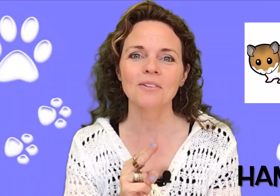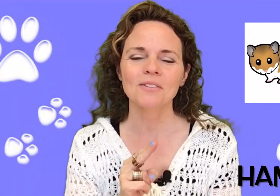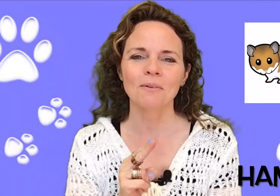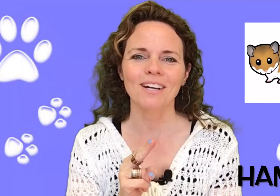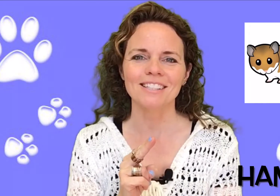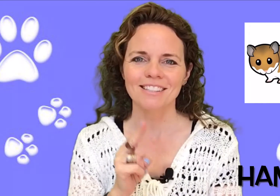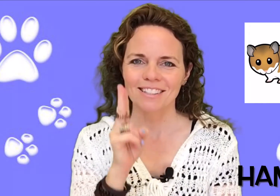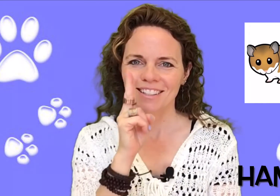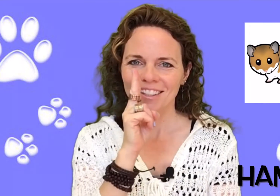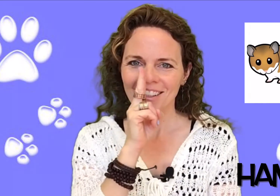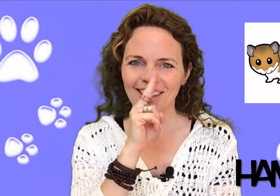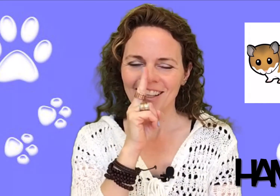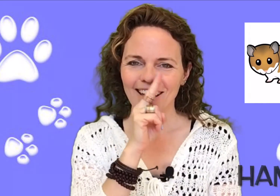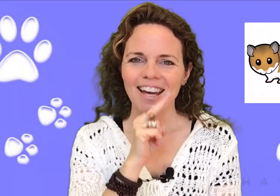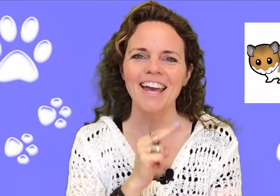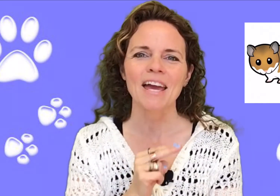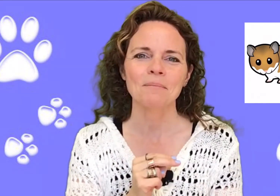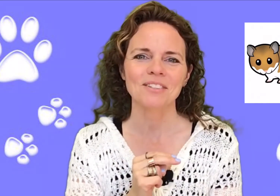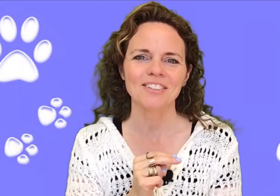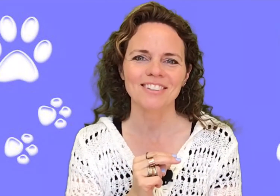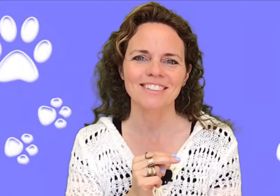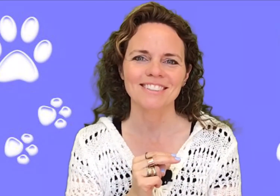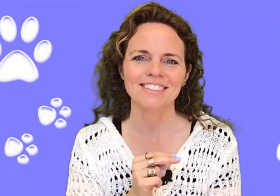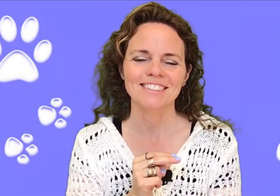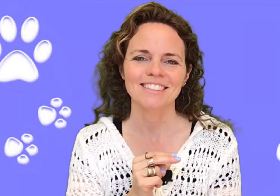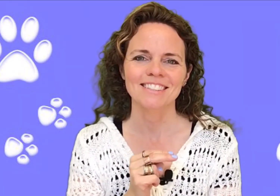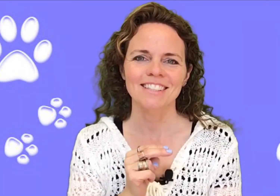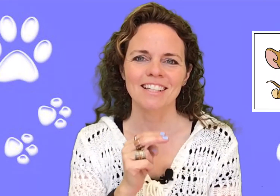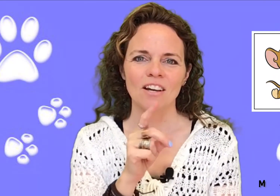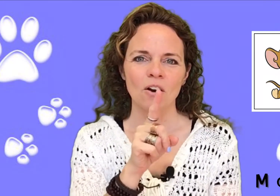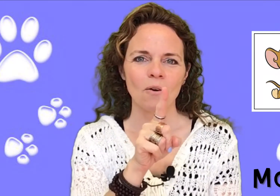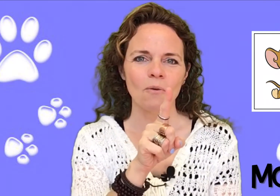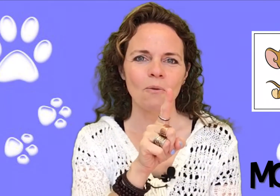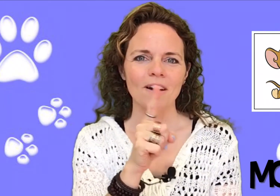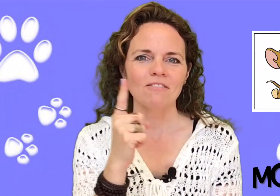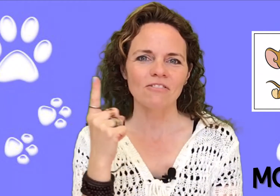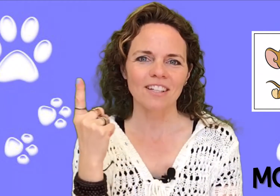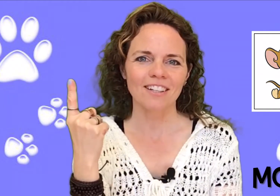twice. Hamster. One finger.